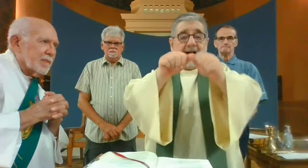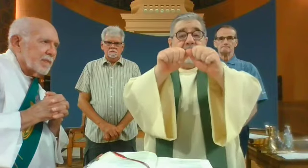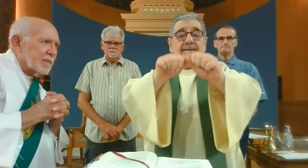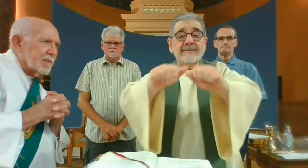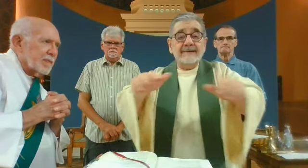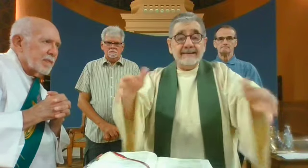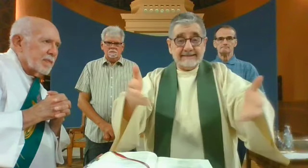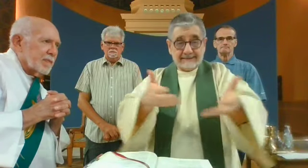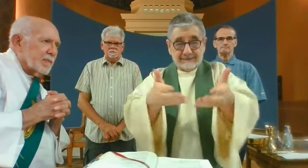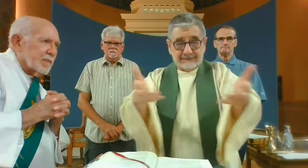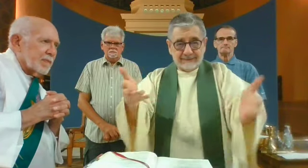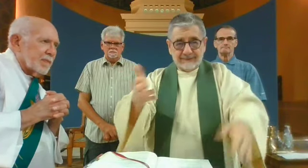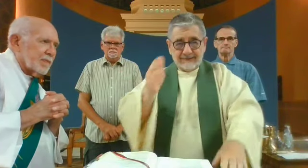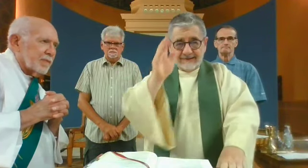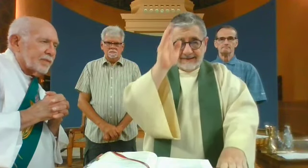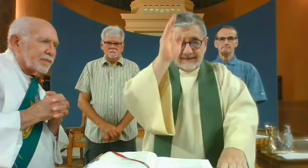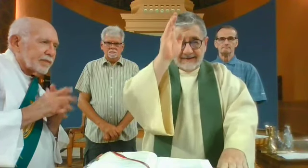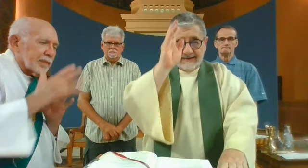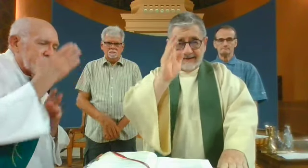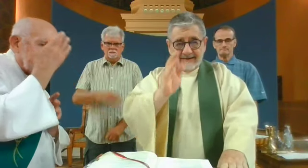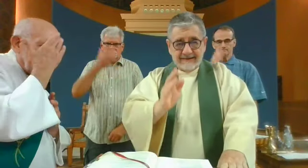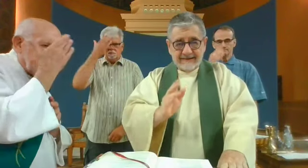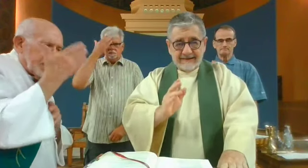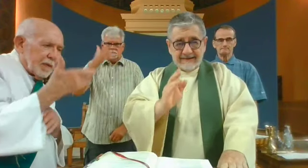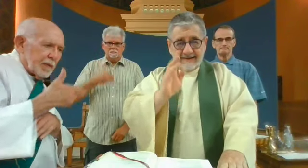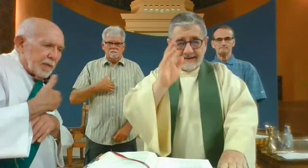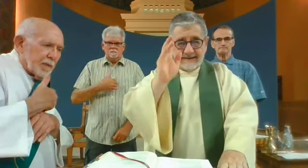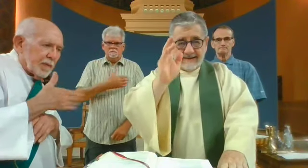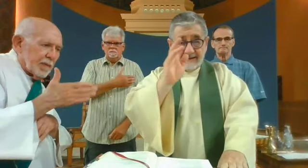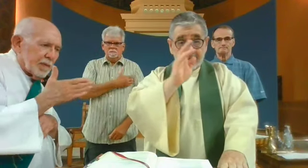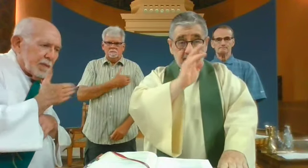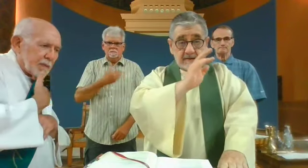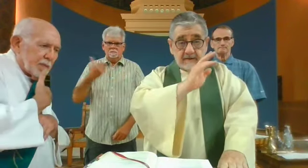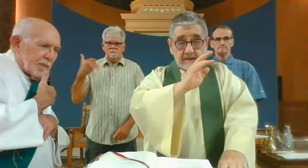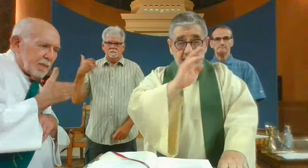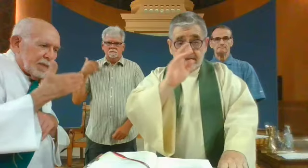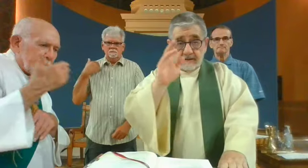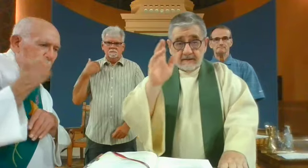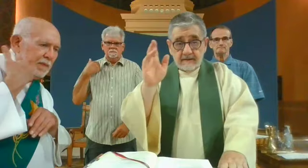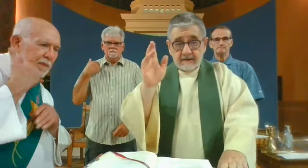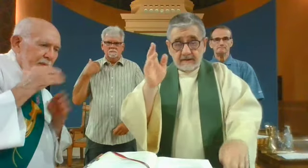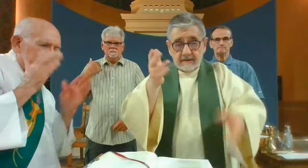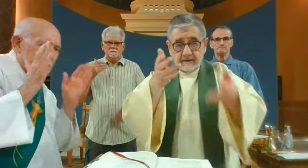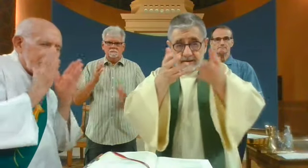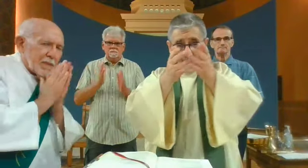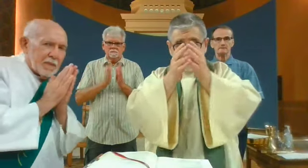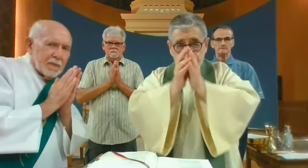Almighty God bless you, the Father, the Son, and the Holy Spirit. Amen.